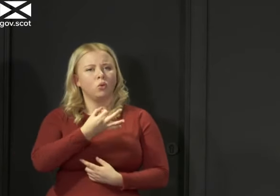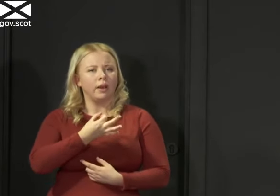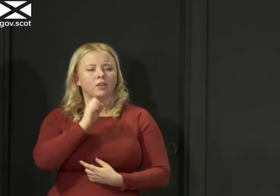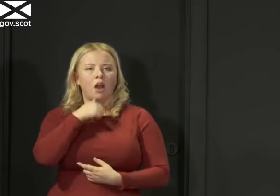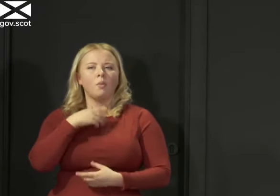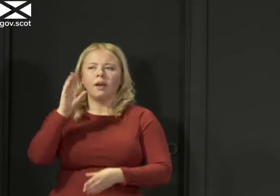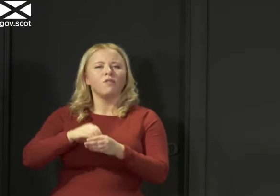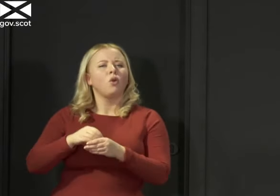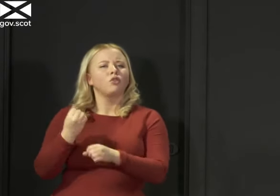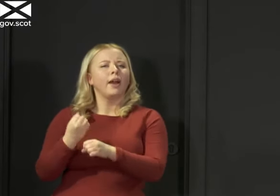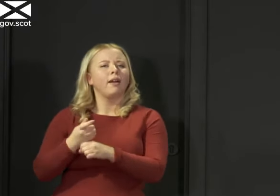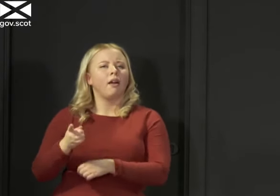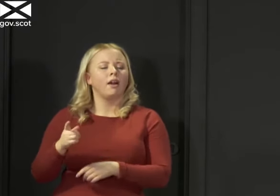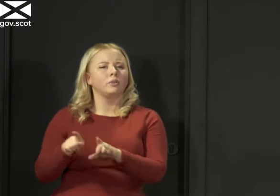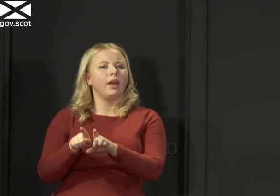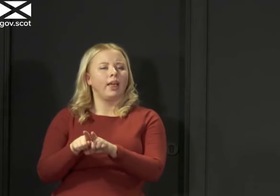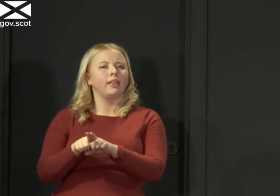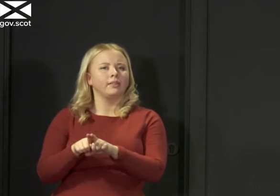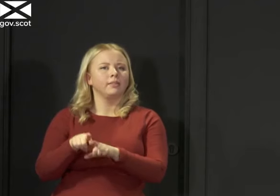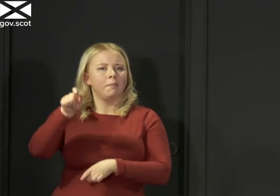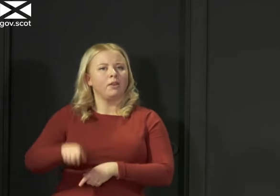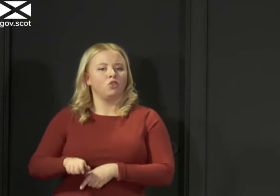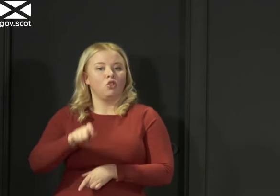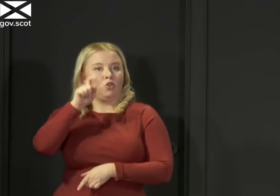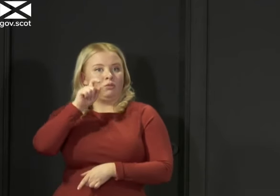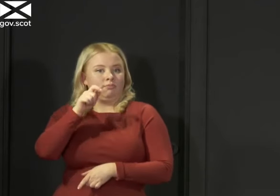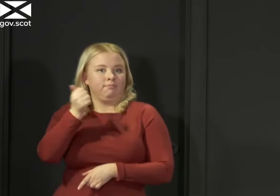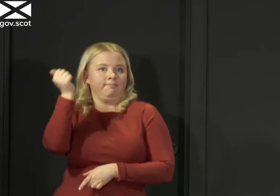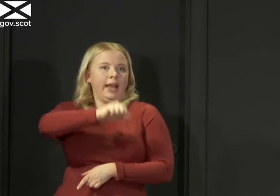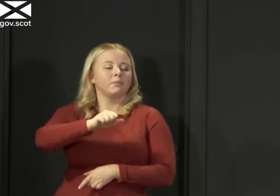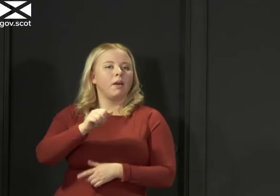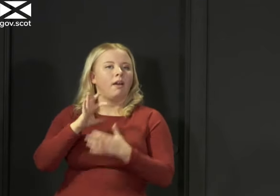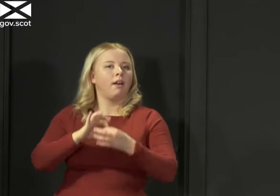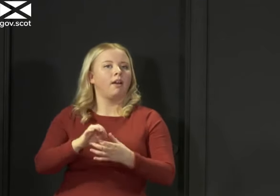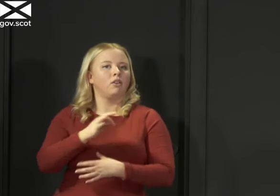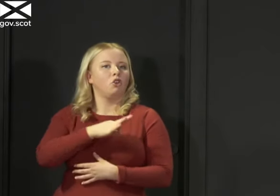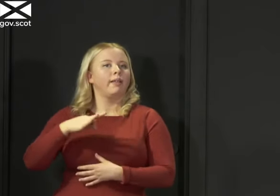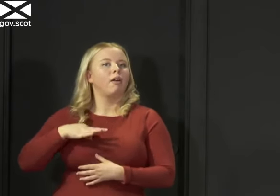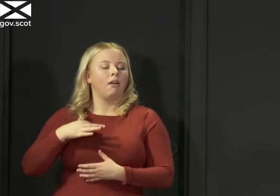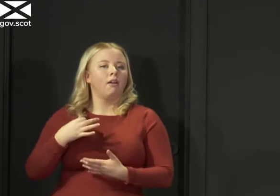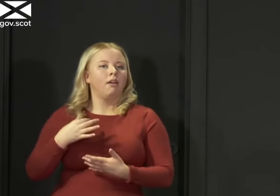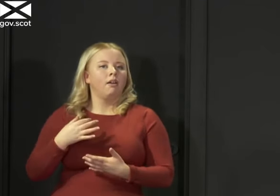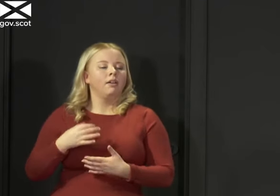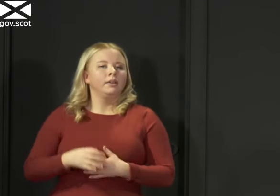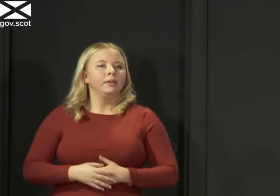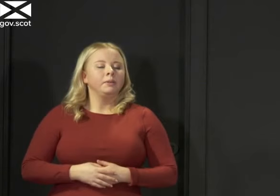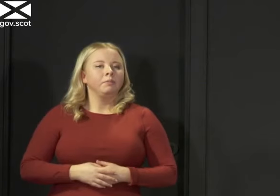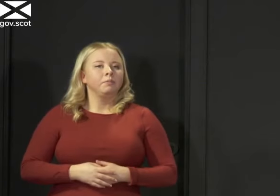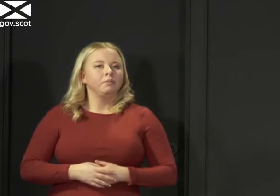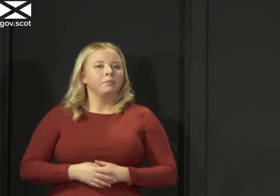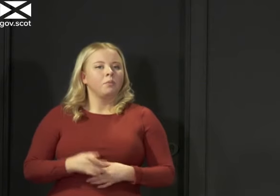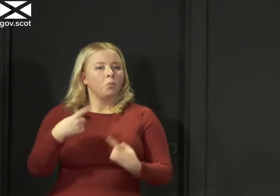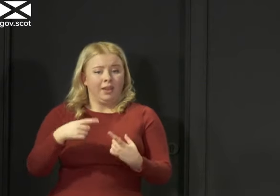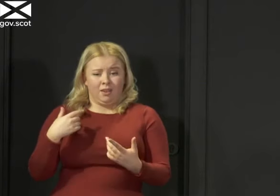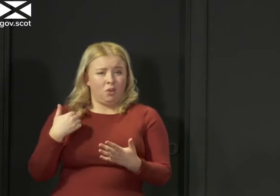I'll bring Gregor in as the person here who's much more expert on the clinical aspects of this, obviously, than I am. But we have